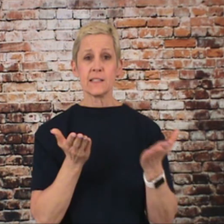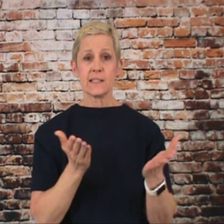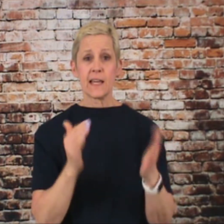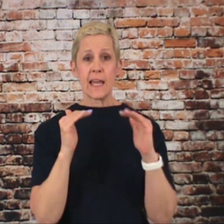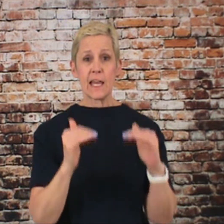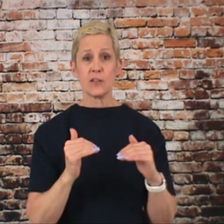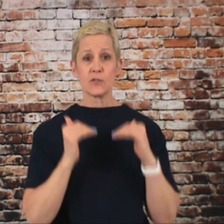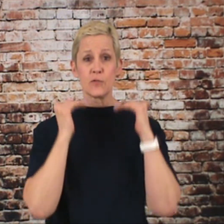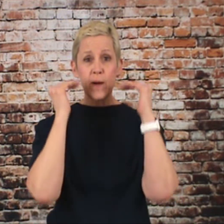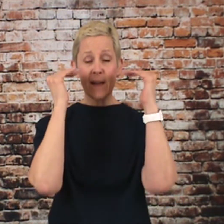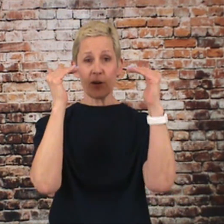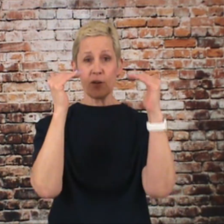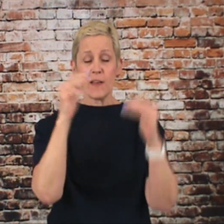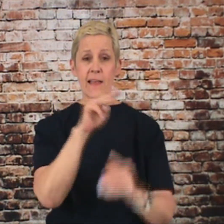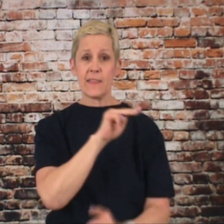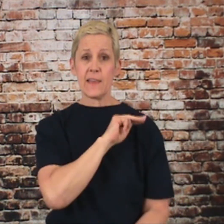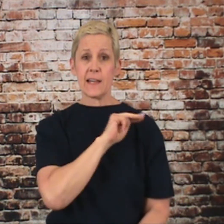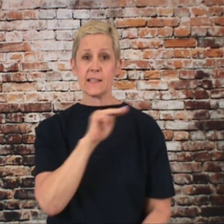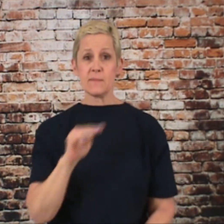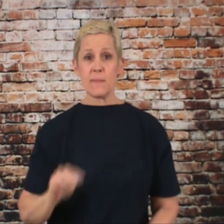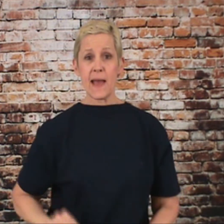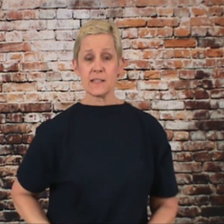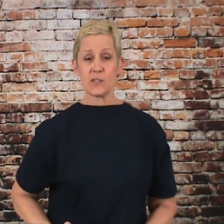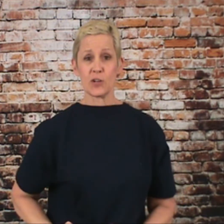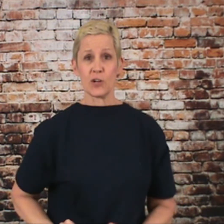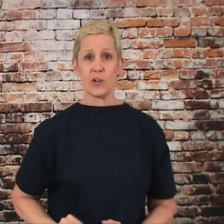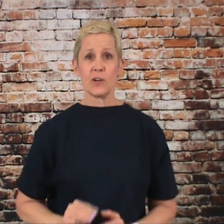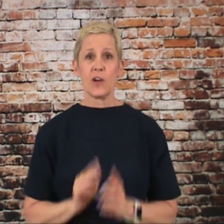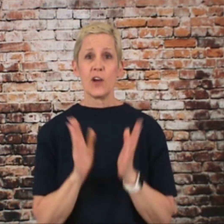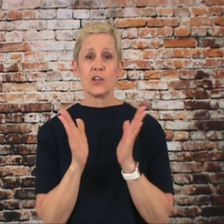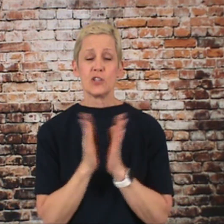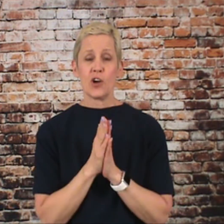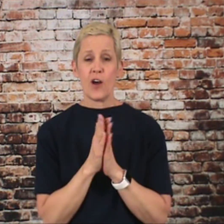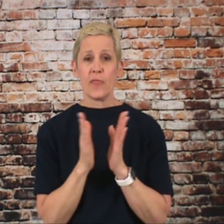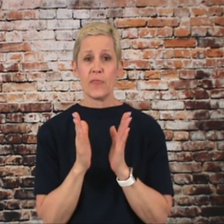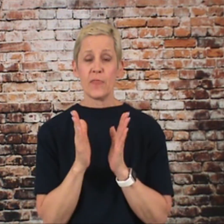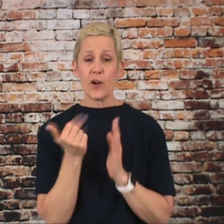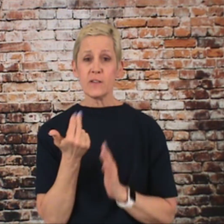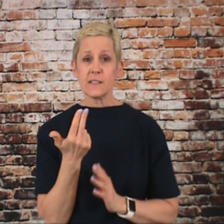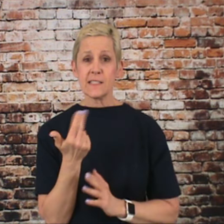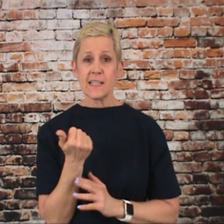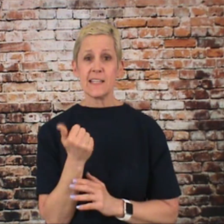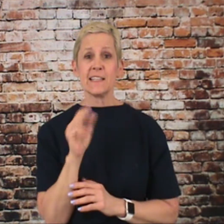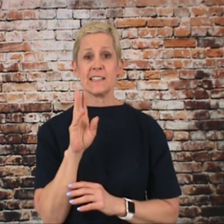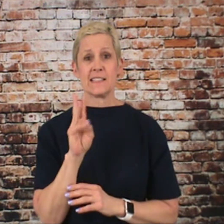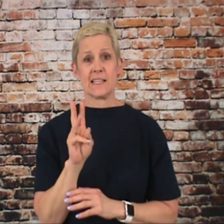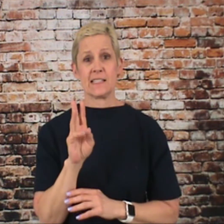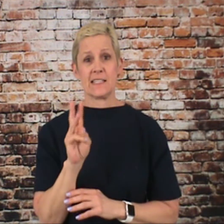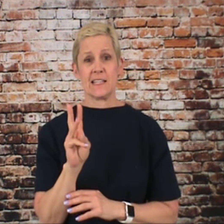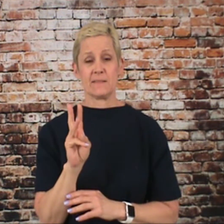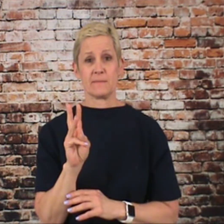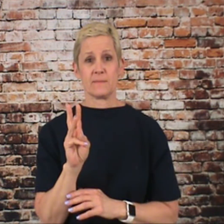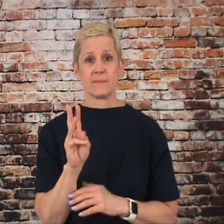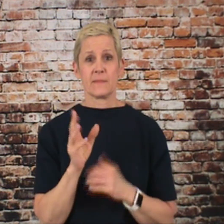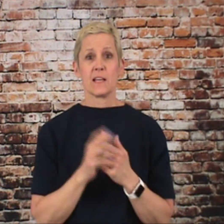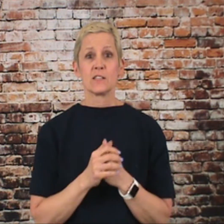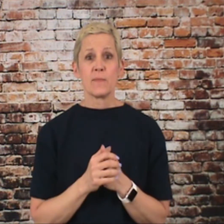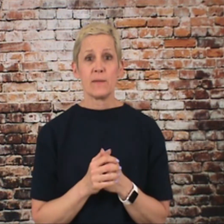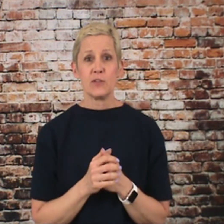is greater than his master. John 13, 16. So maybe you